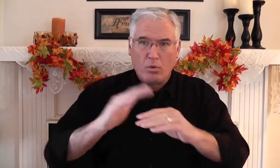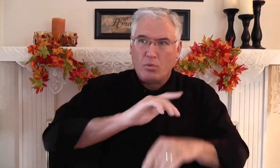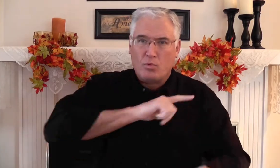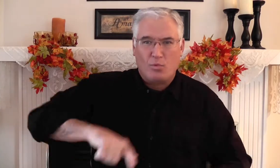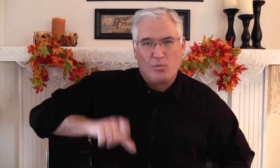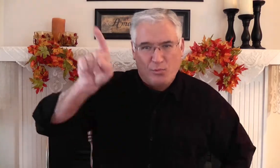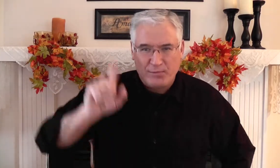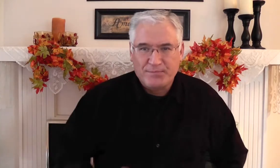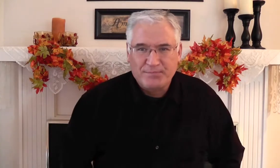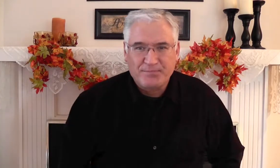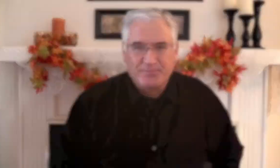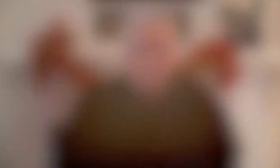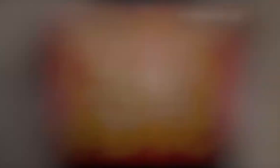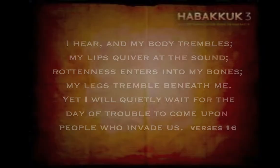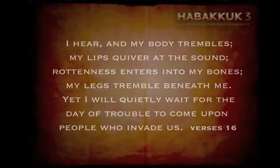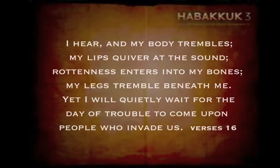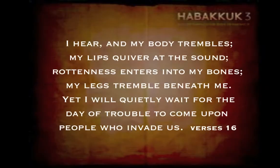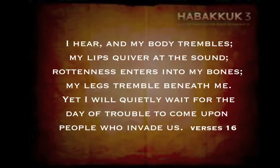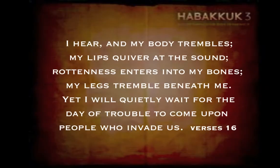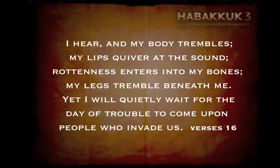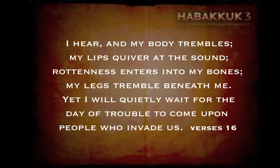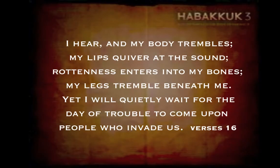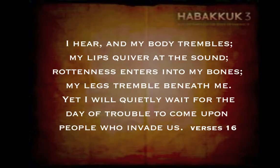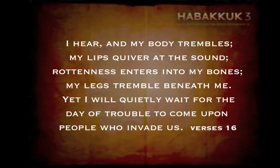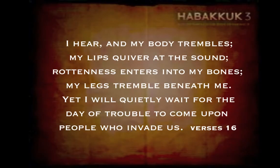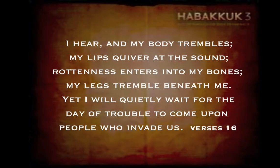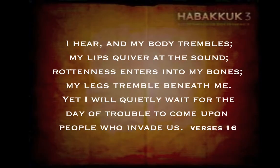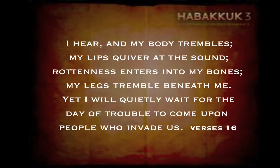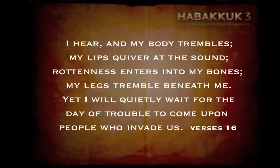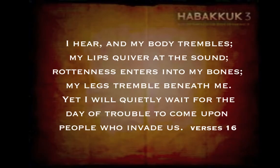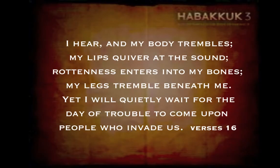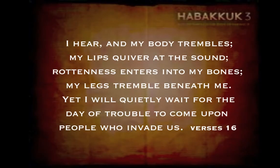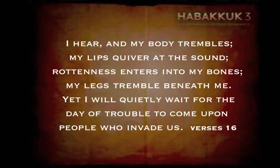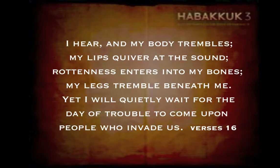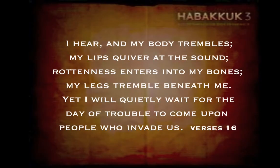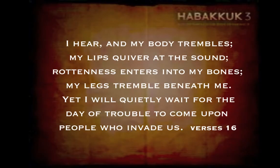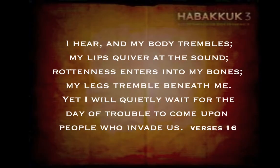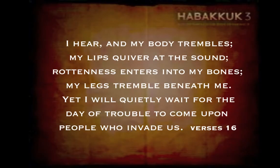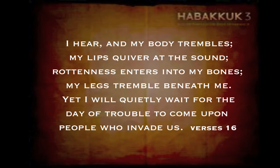on the Lord quietly. I hear my body trembles, my lips quiver at the sound.